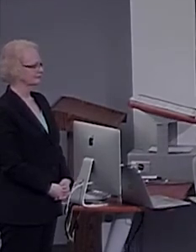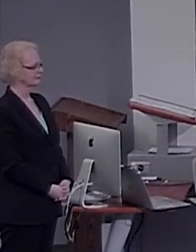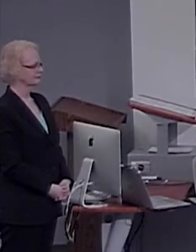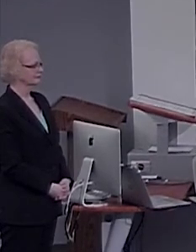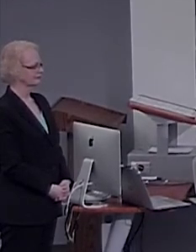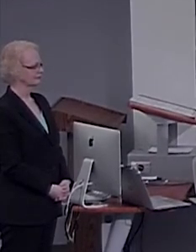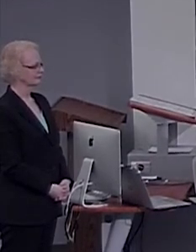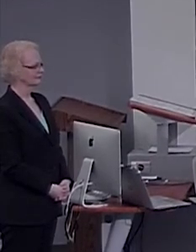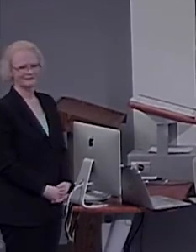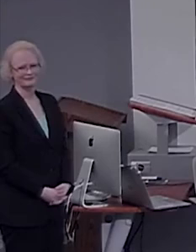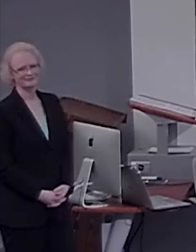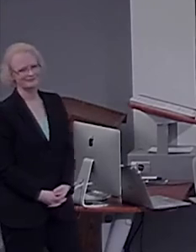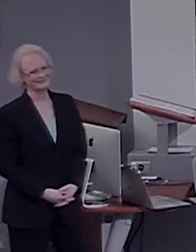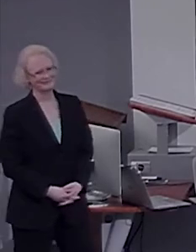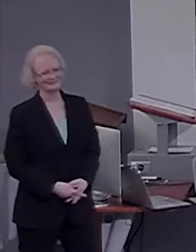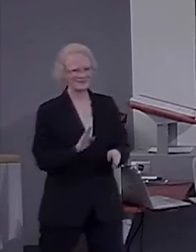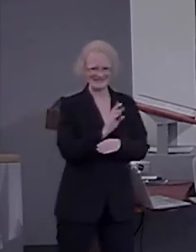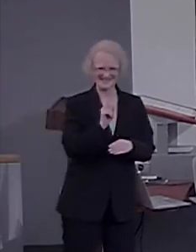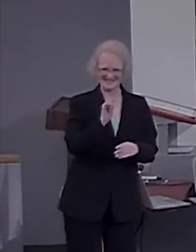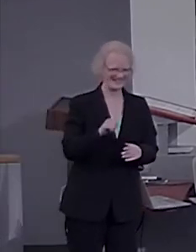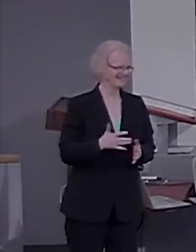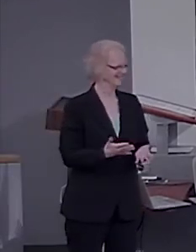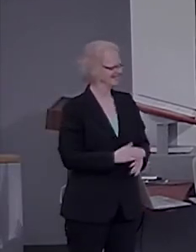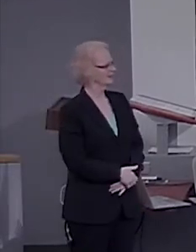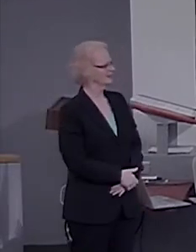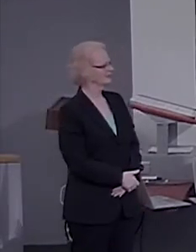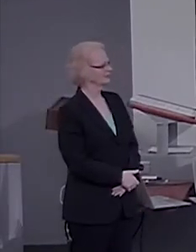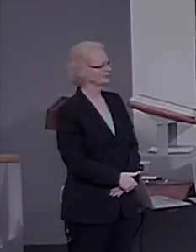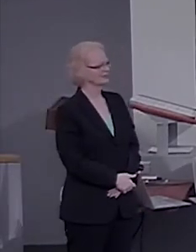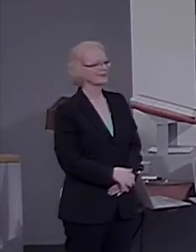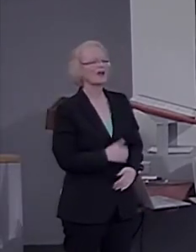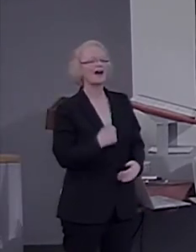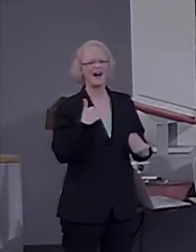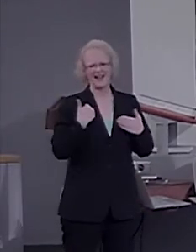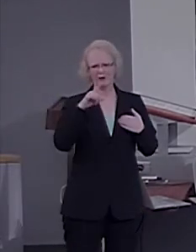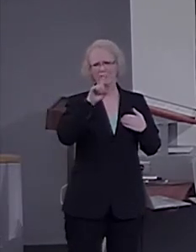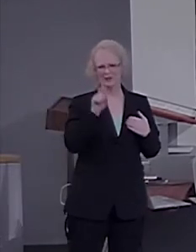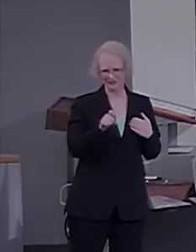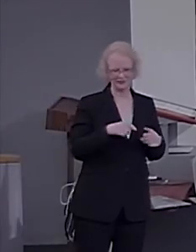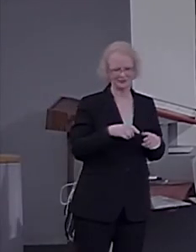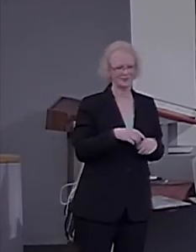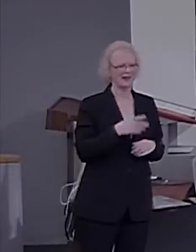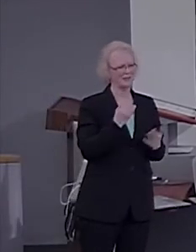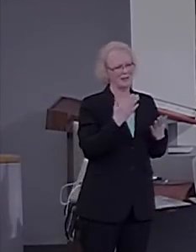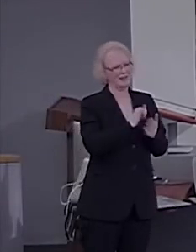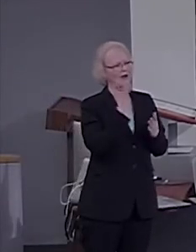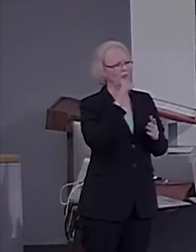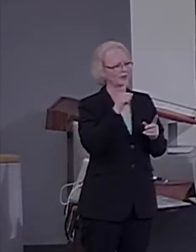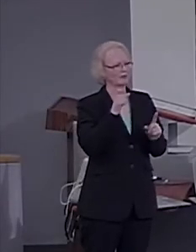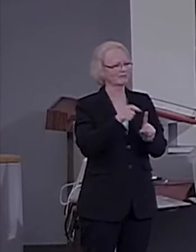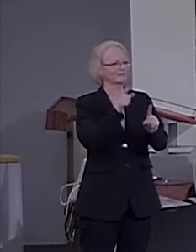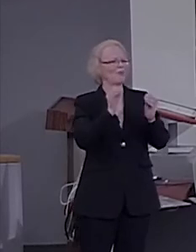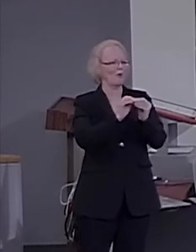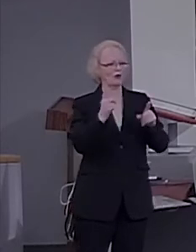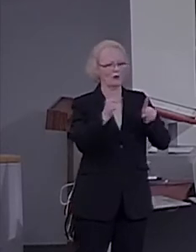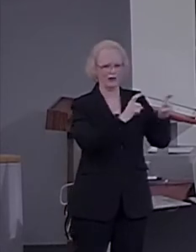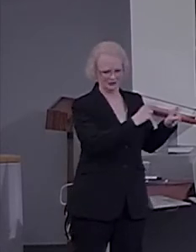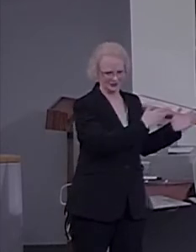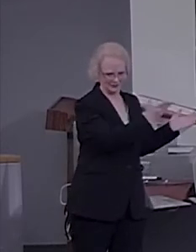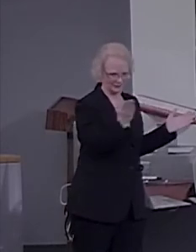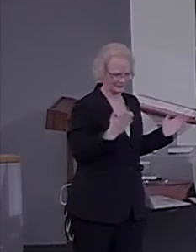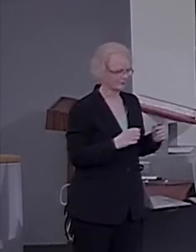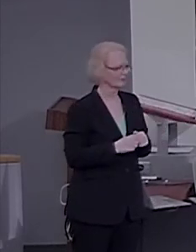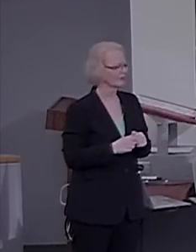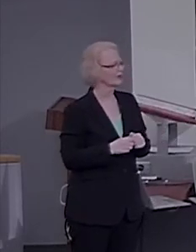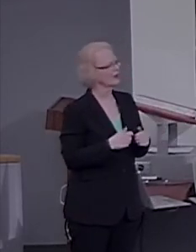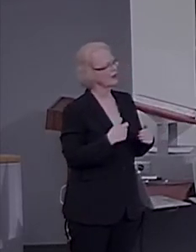Don't hesitate. I have a question. Then I will open and maybe this will spark questions from everyone else. So, I was interested